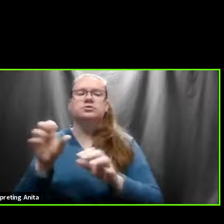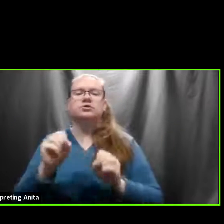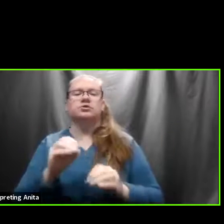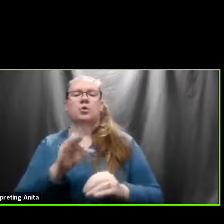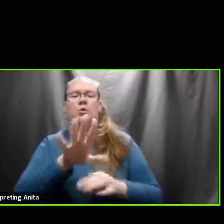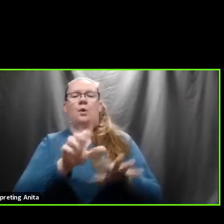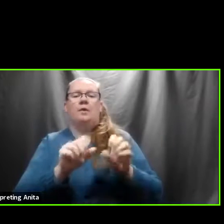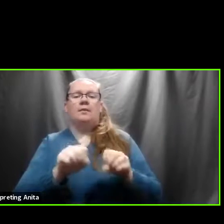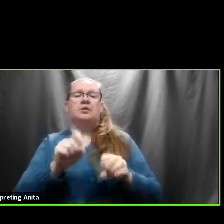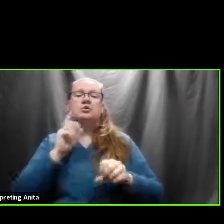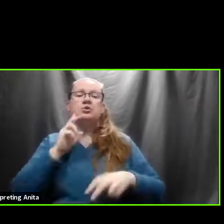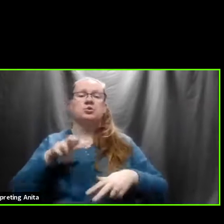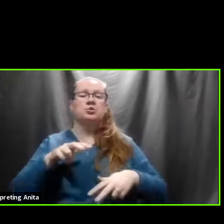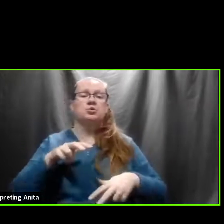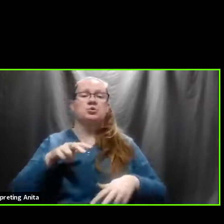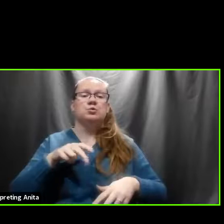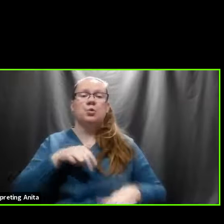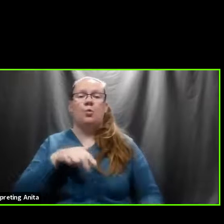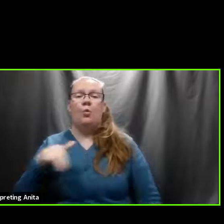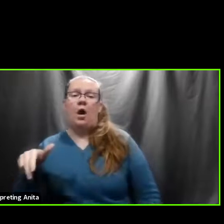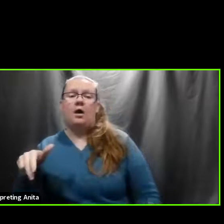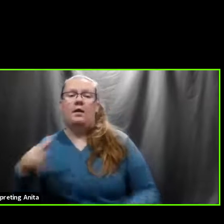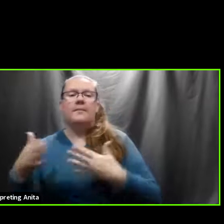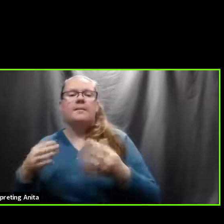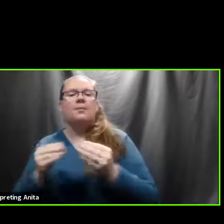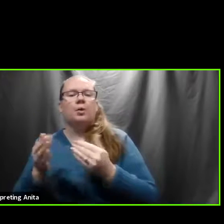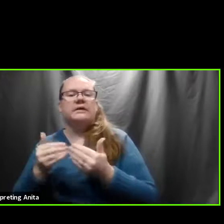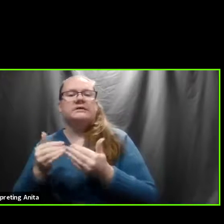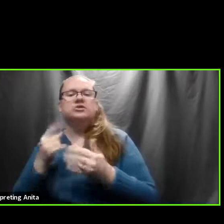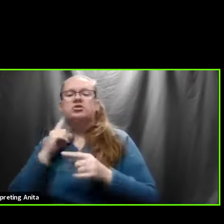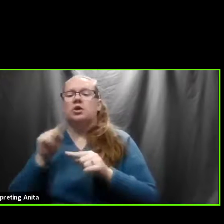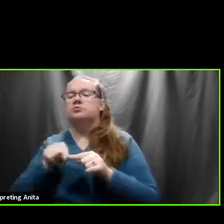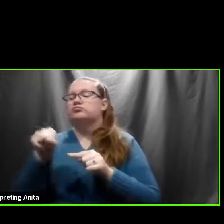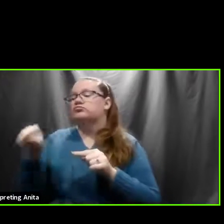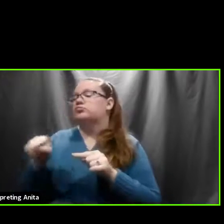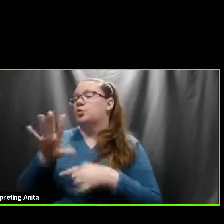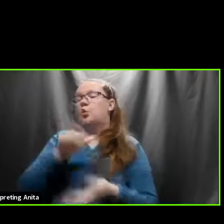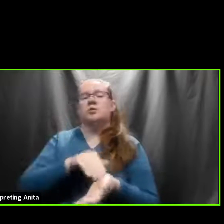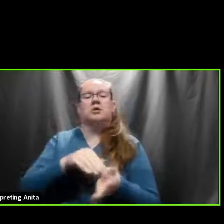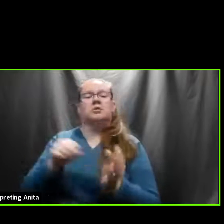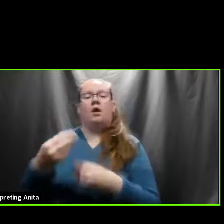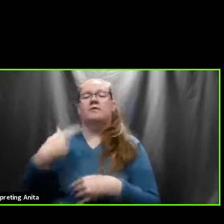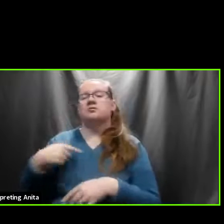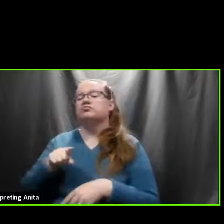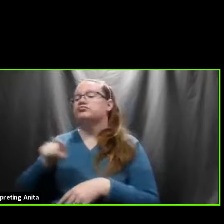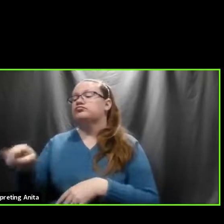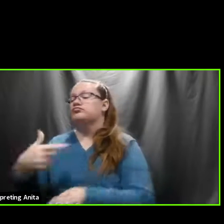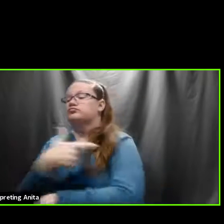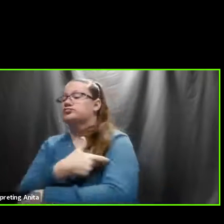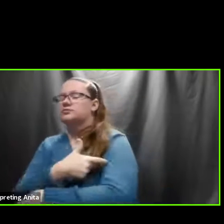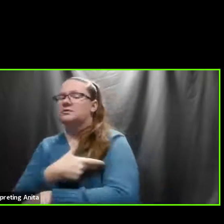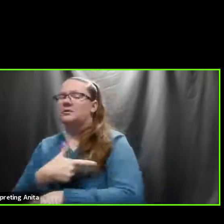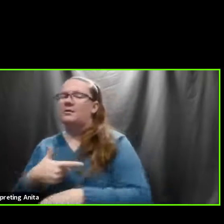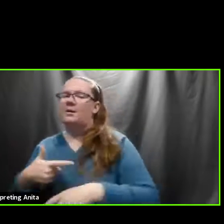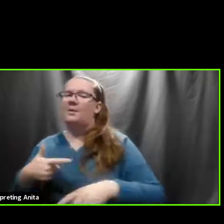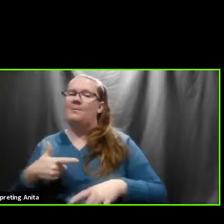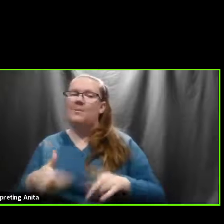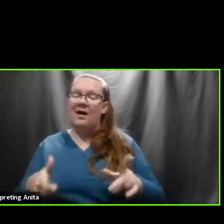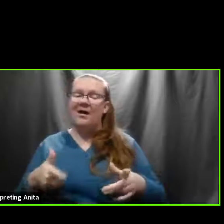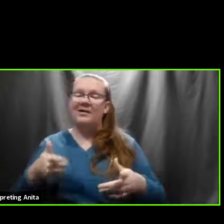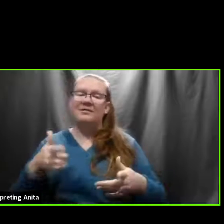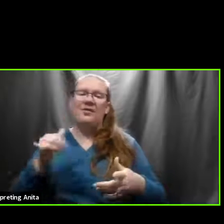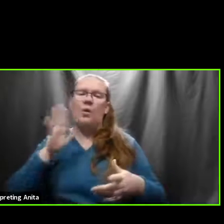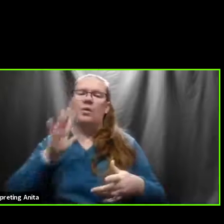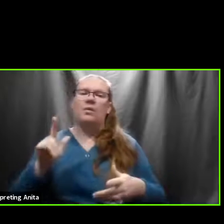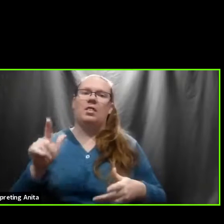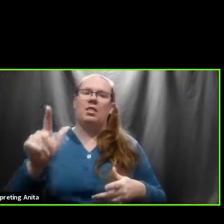might be easier to do than come out to the rec center eventually, but that may not be for some time. So again, two different pathways,